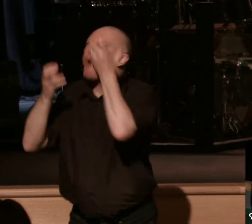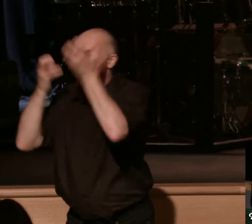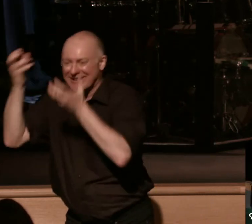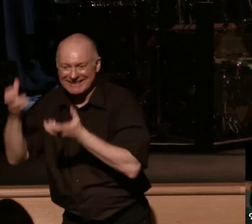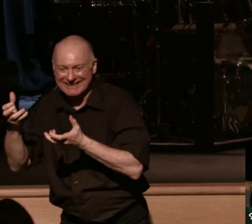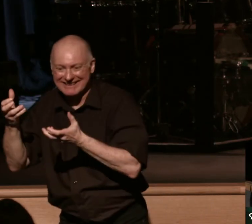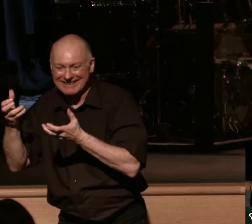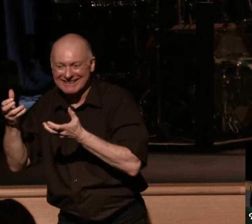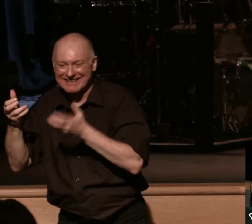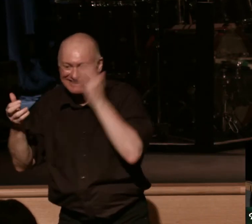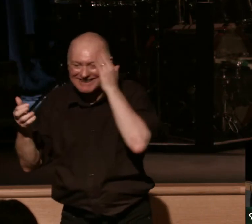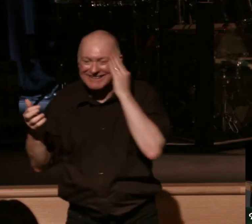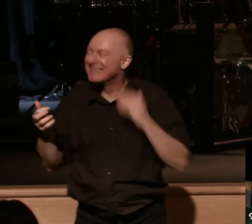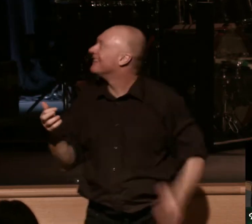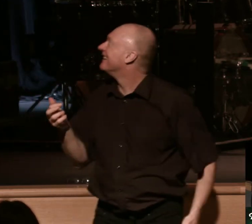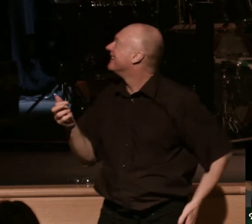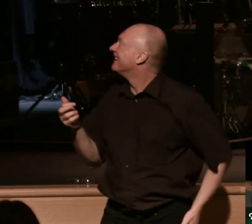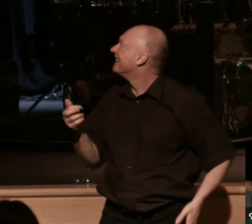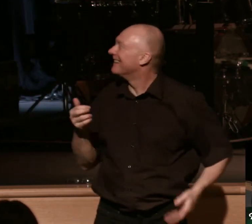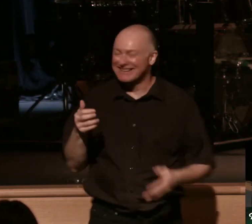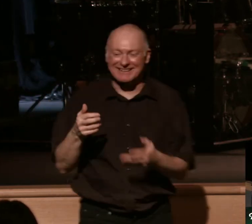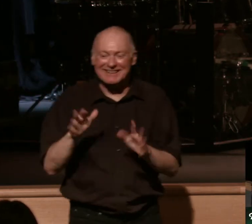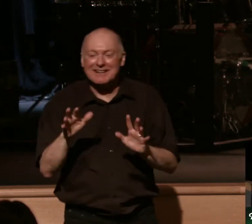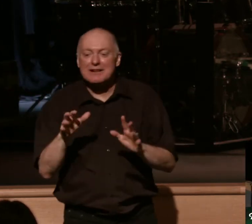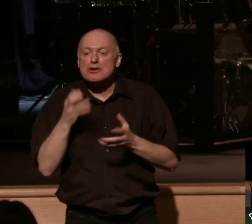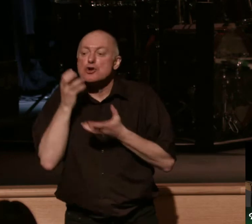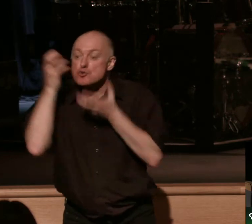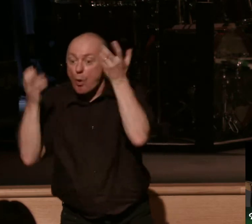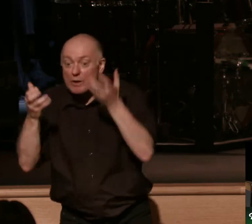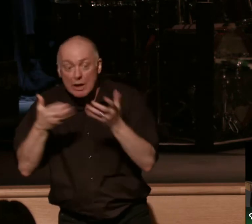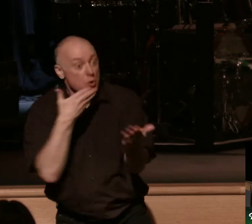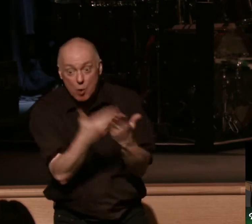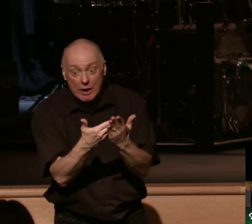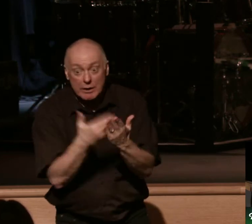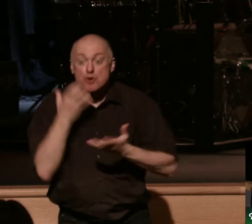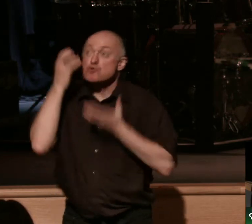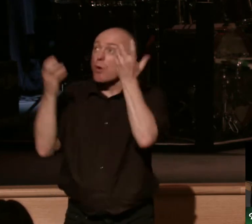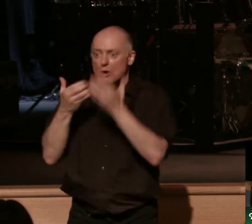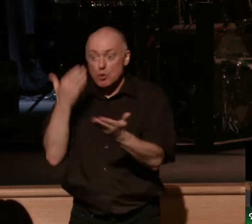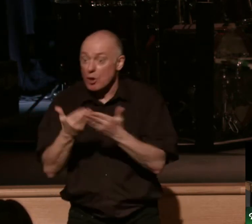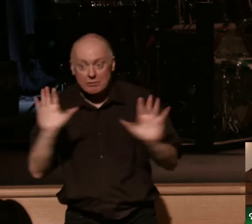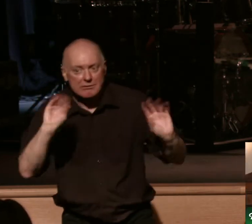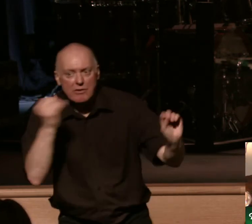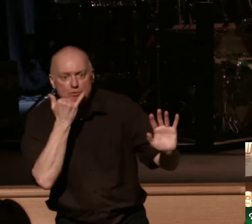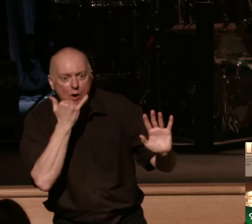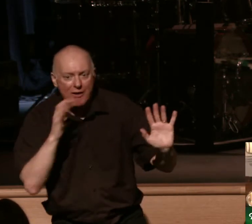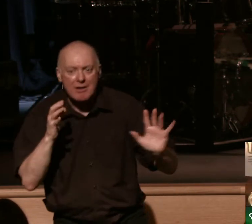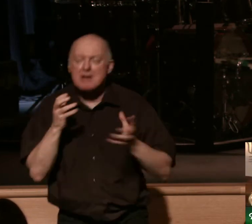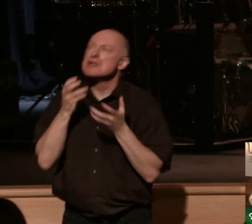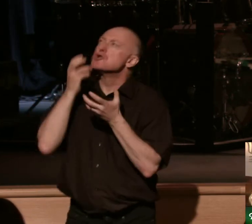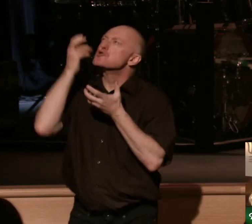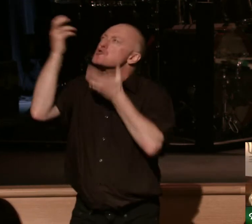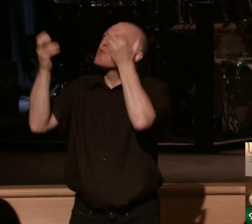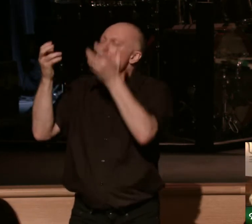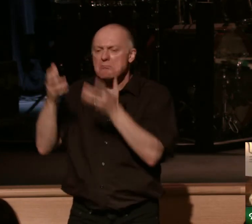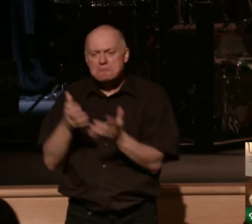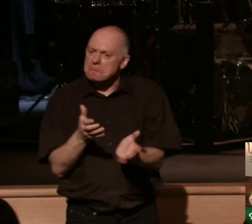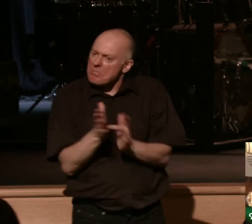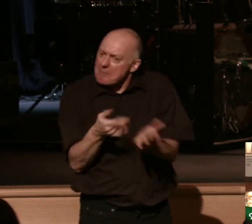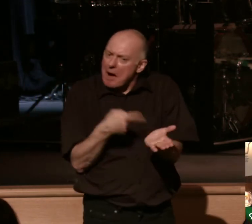Groaning. But groaning we're going to find out is good and groaning is right and groaning is biblical. That takes us to our text